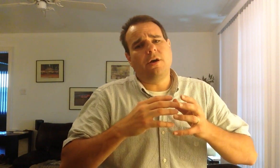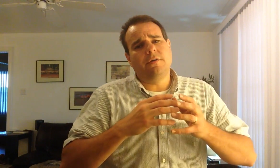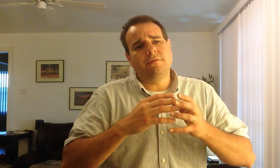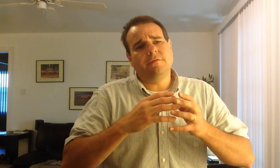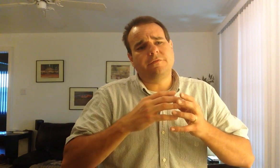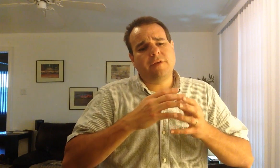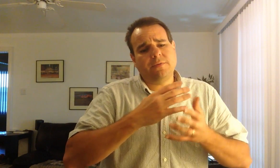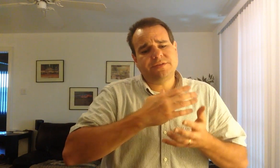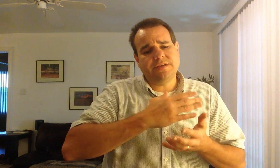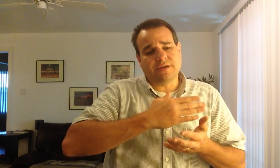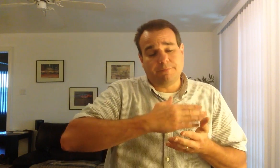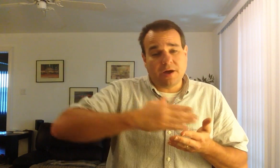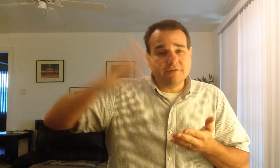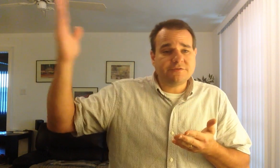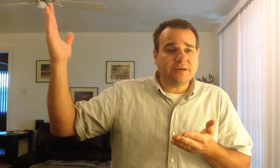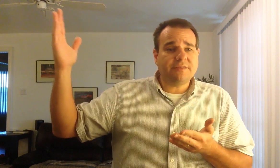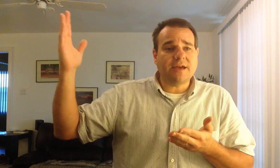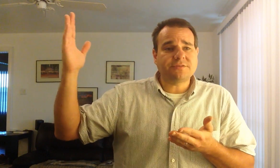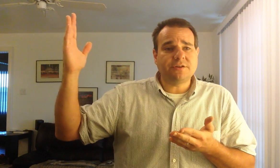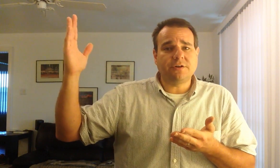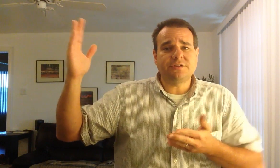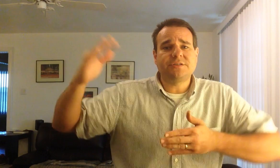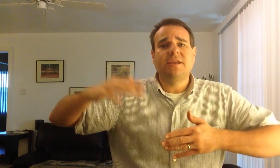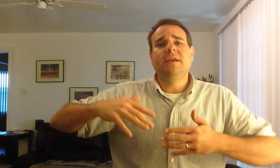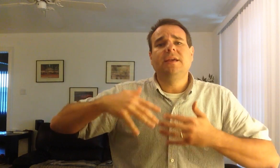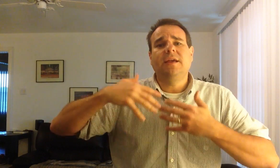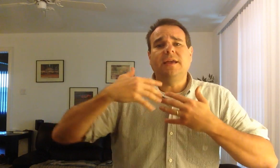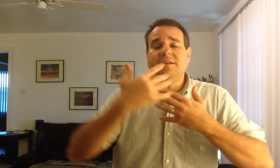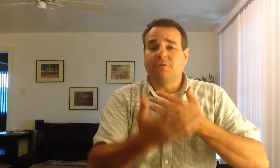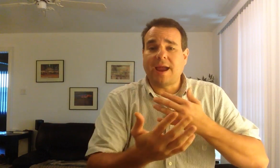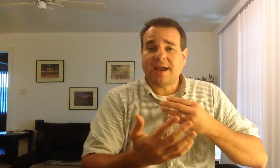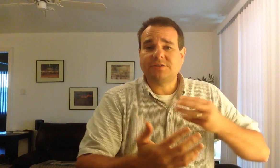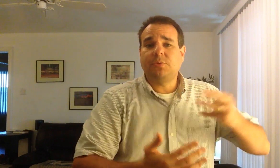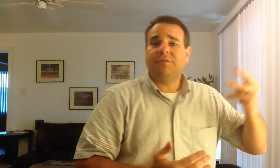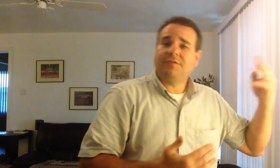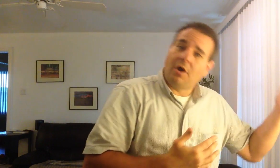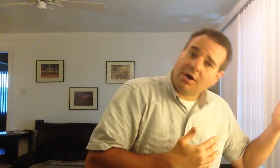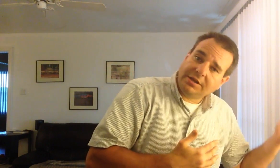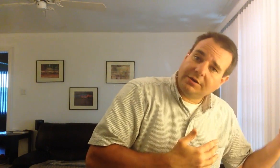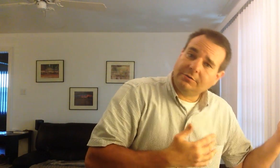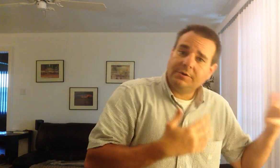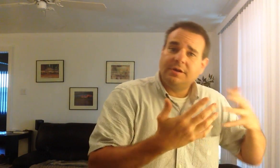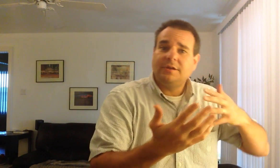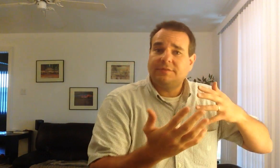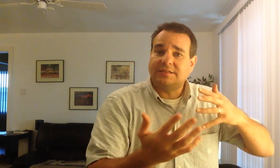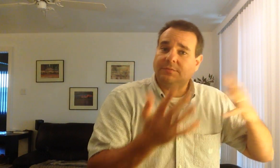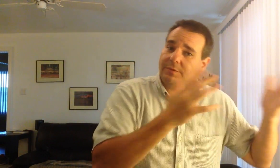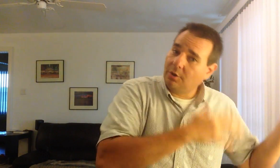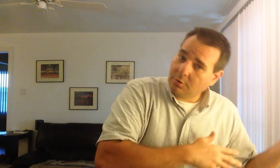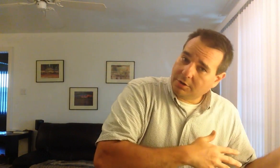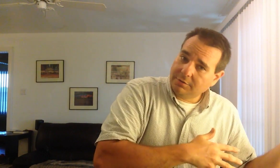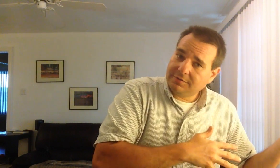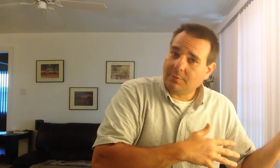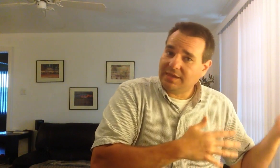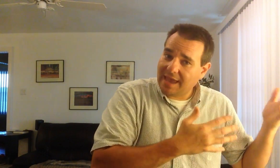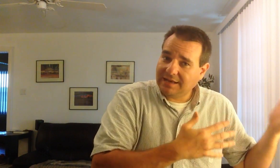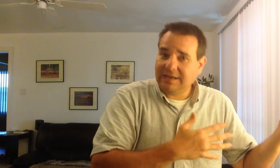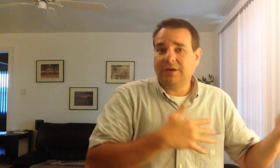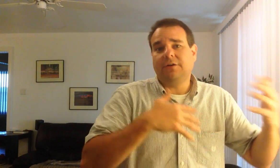that frequencies above 20,000 hertz interacts with audio that's lower, that we can hear,